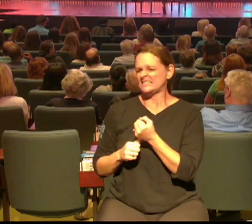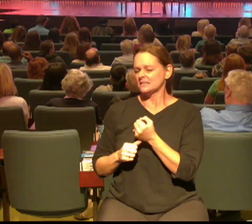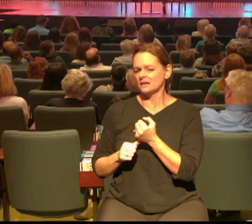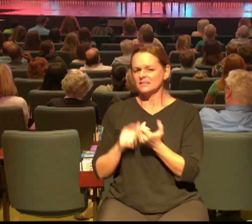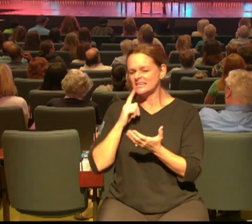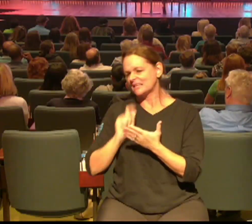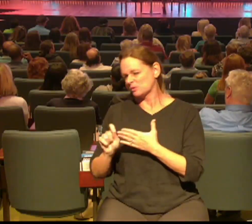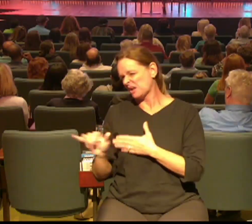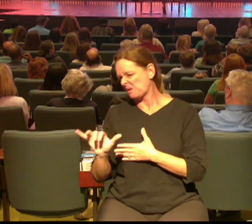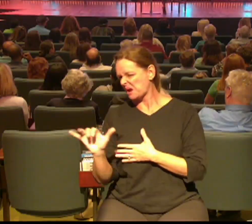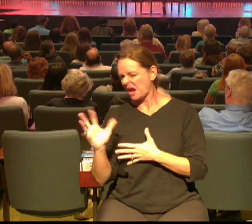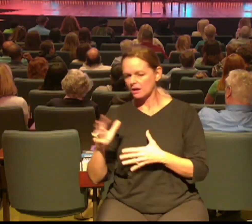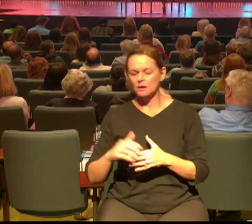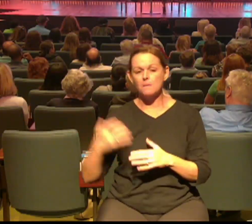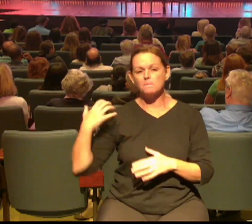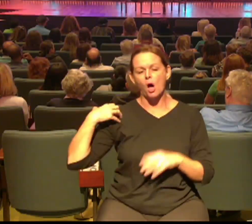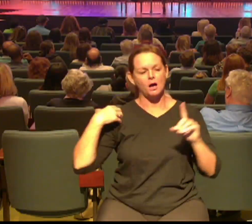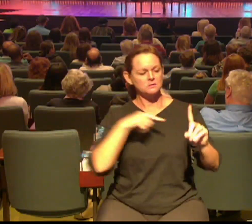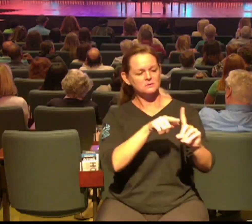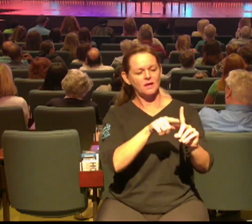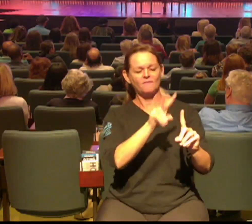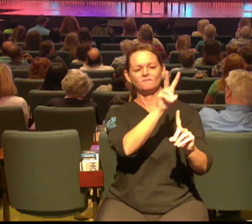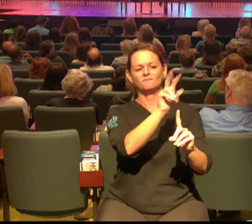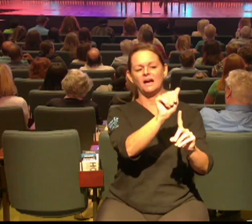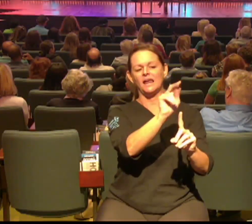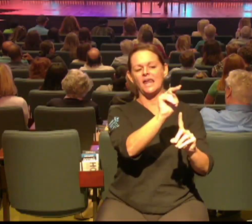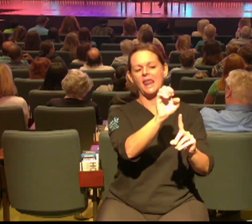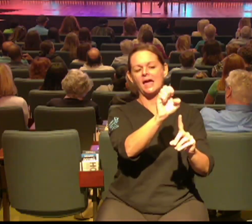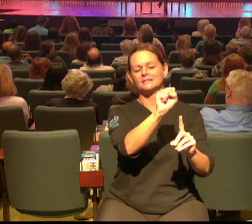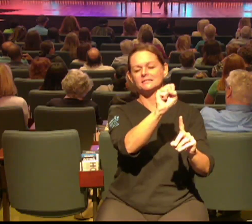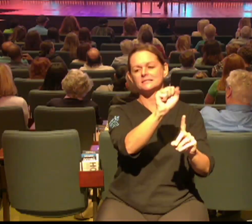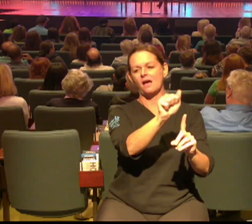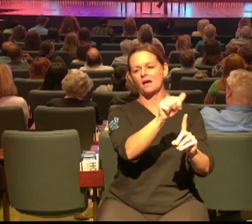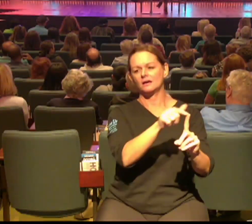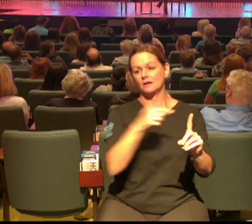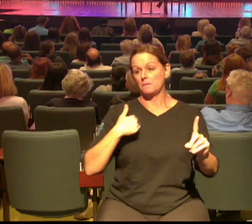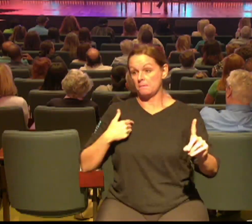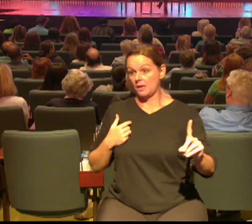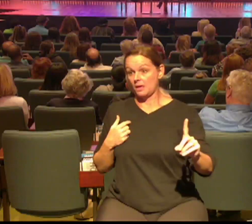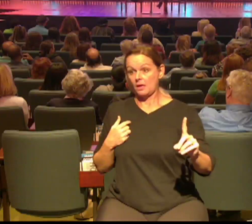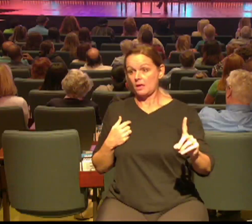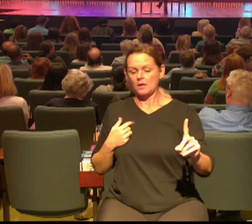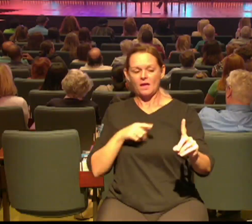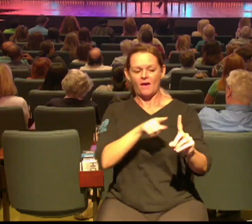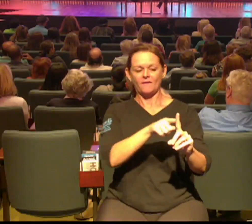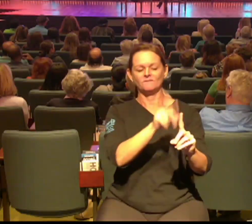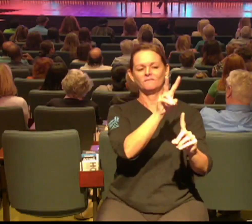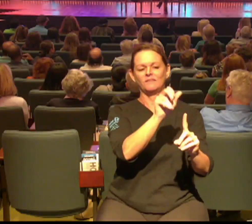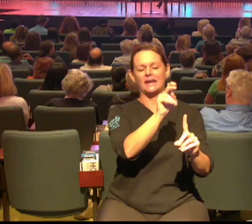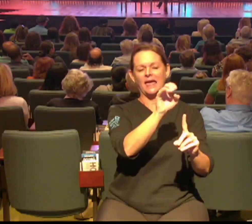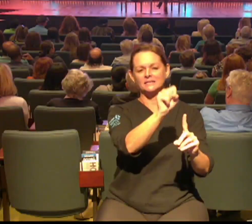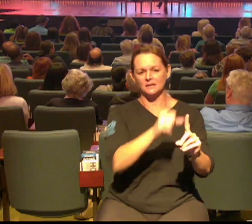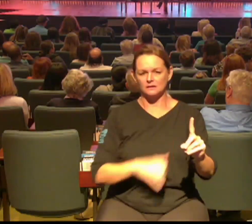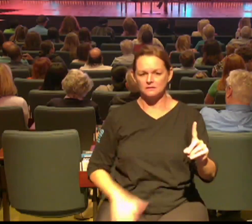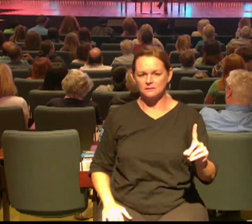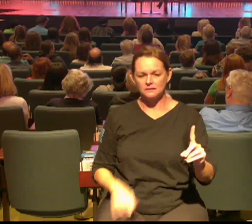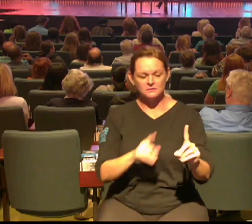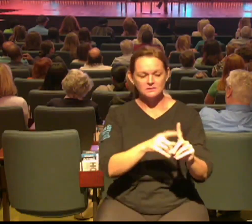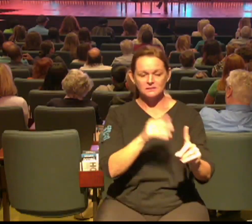boss her name is Vanessa and as I was working for her it was clear to me that she didn't have a relationship with Christ